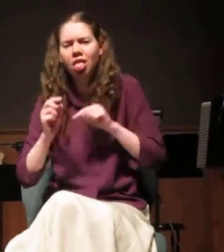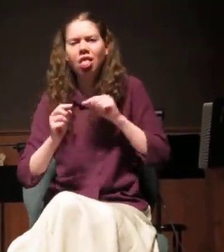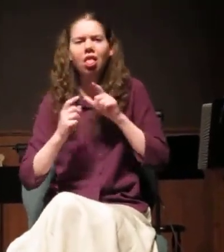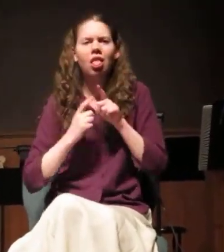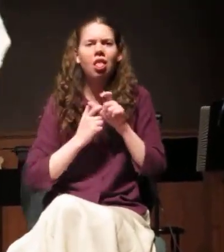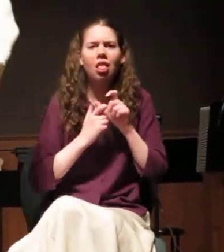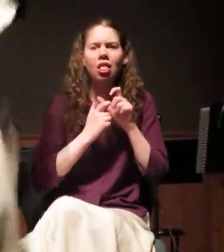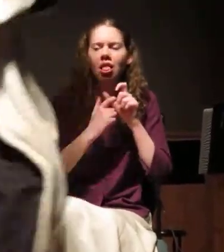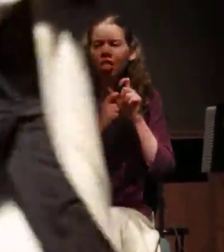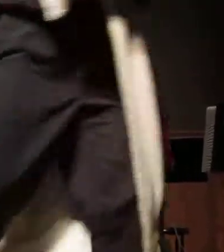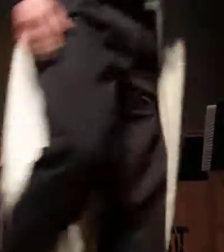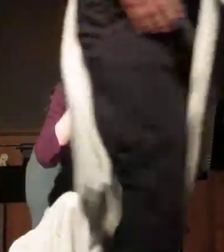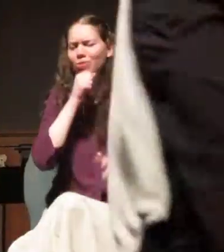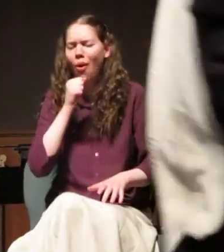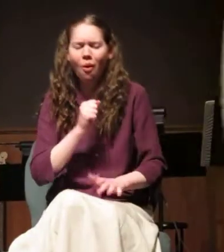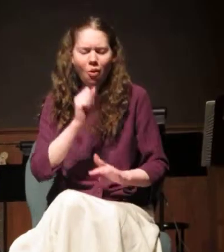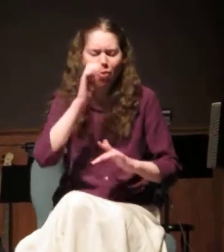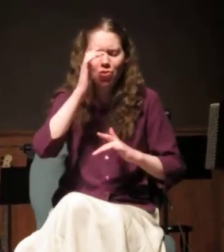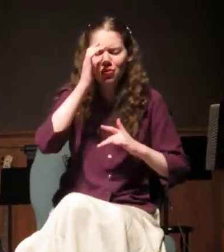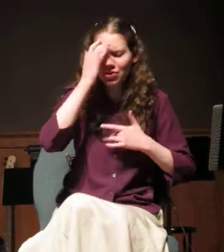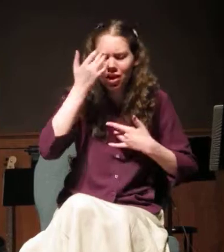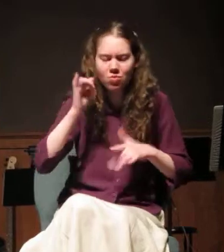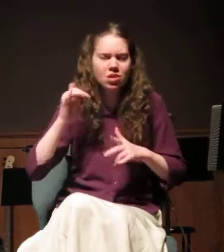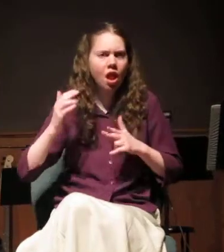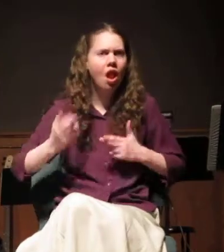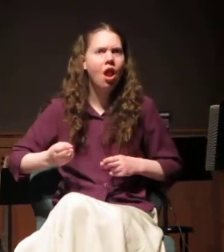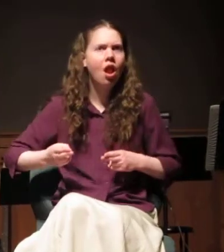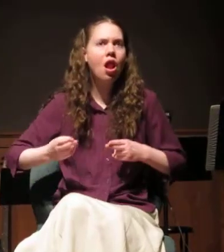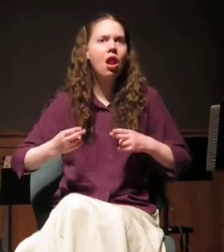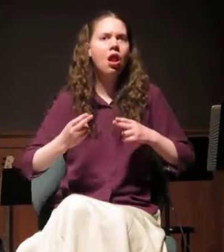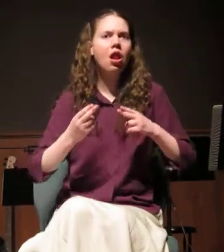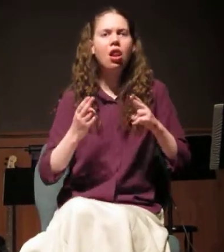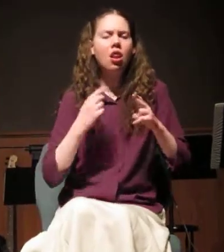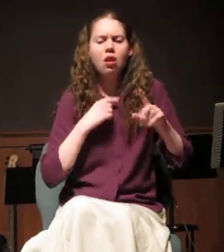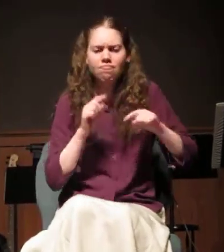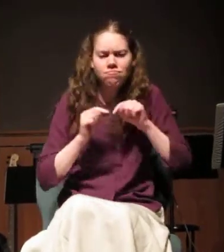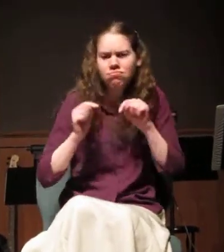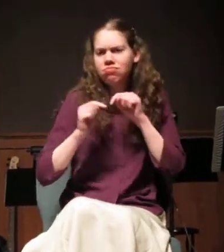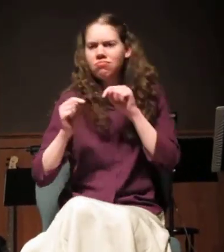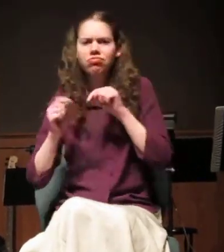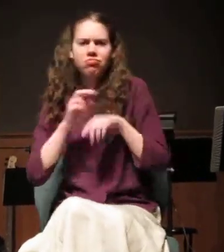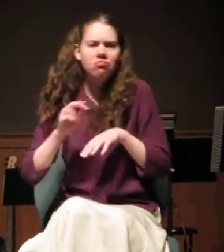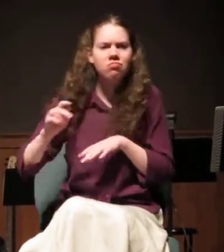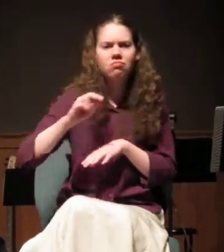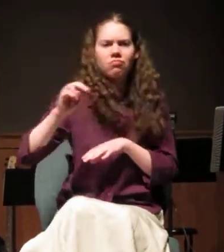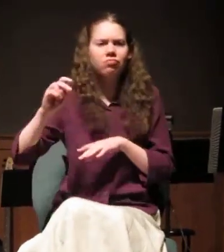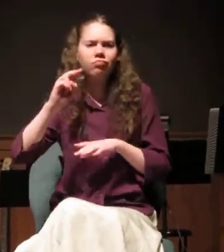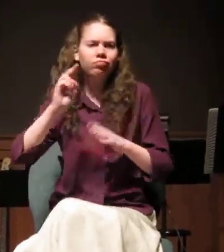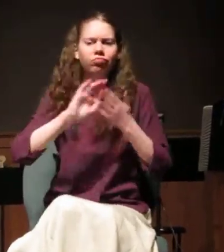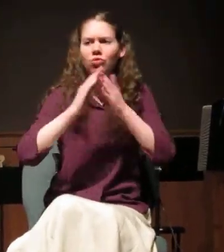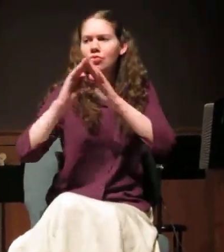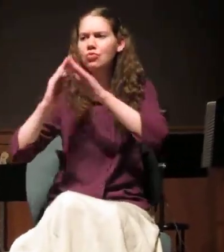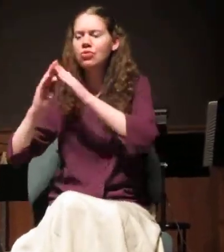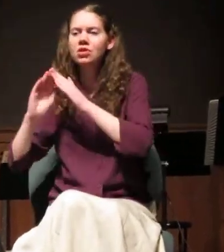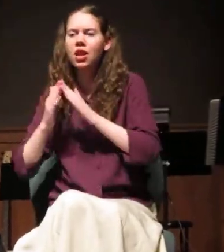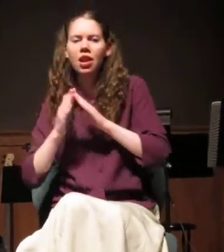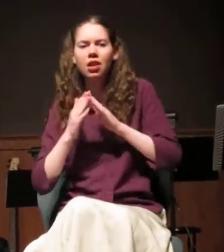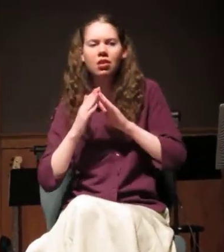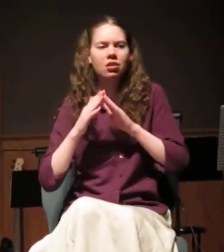old, old, and sick. Yet he went with terrible speed, and on spiders' legs, he skittered through the alleys of the city, this mile and the next, until he came to